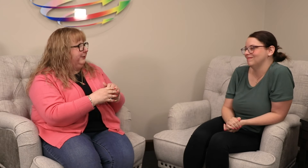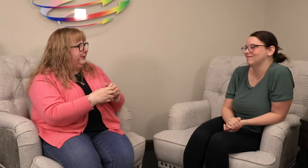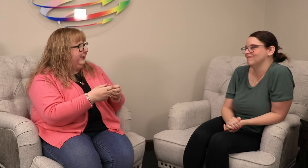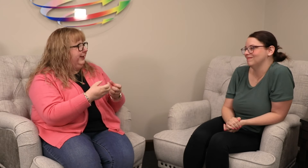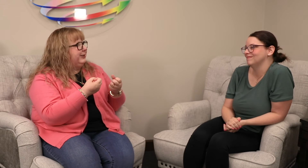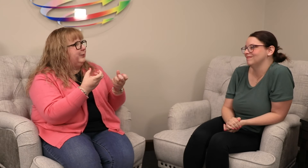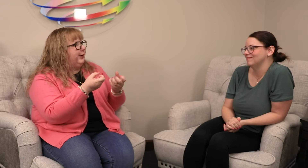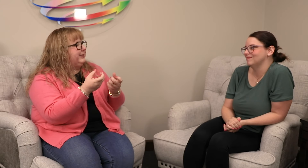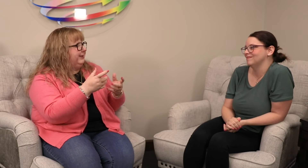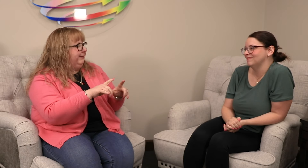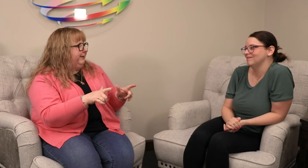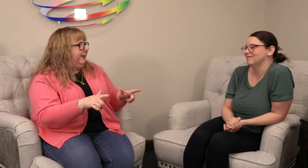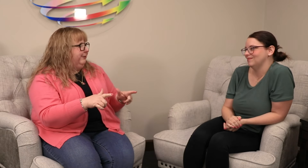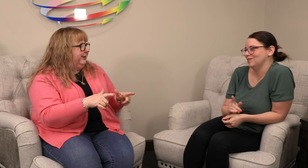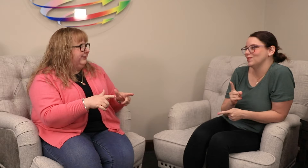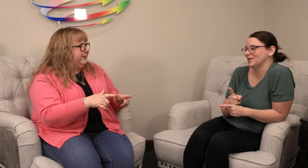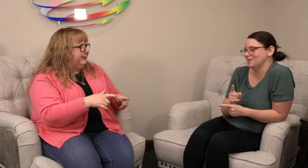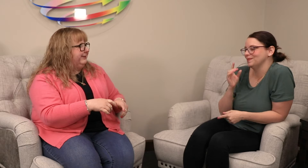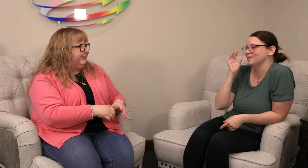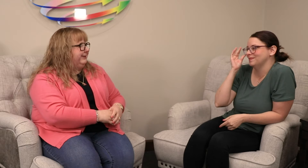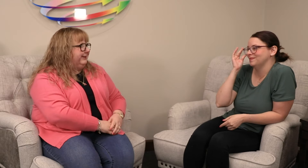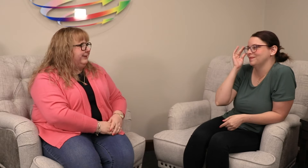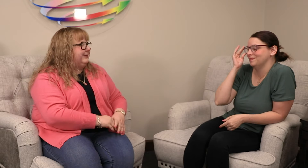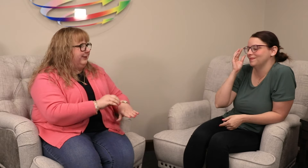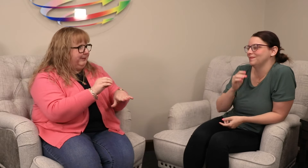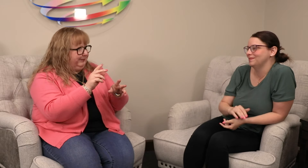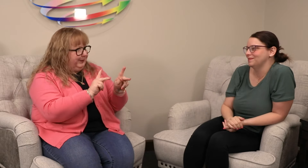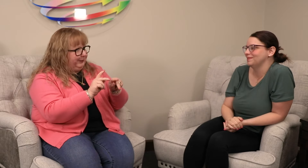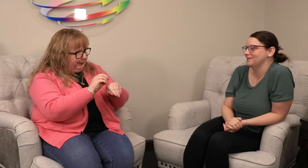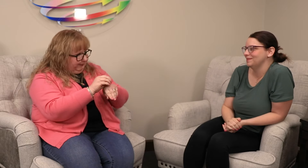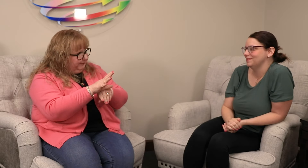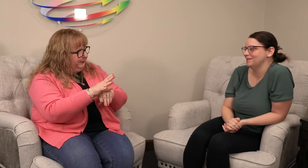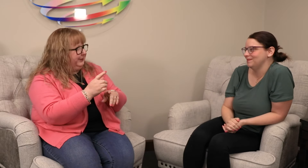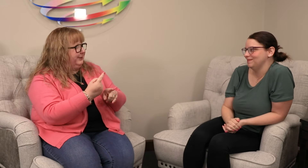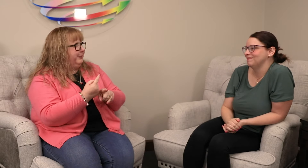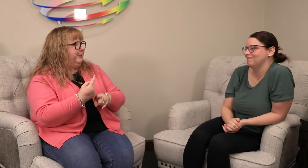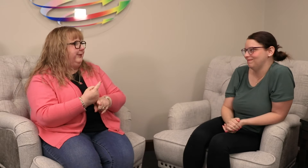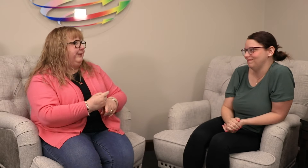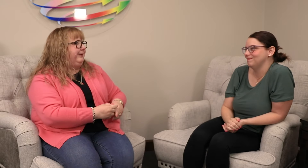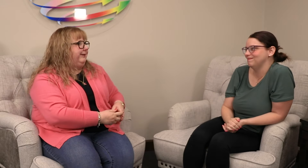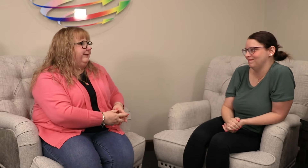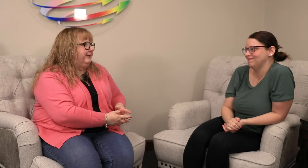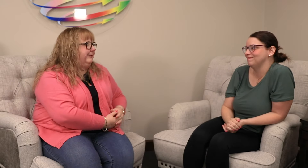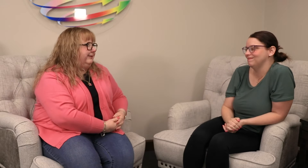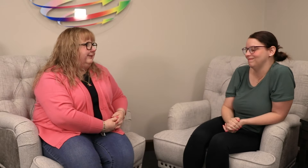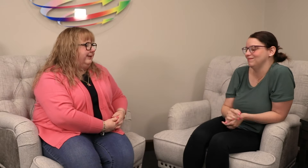you know, expressing the language. Yes. Right. So that people are influenced appropriately. Yeah.